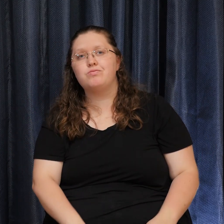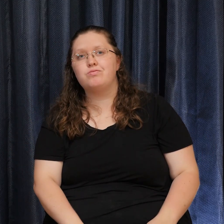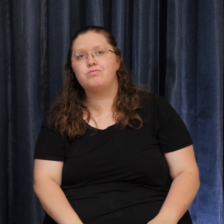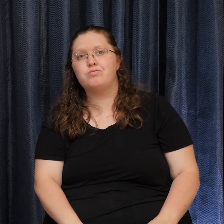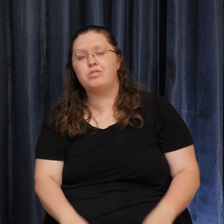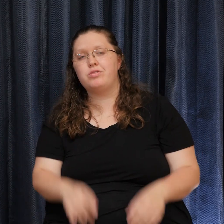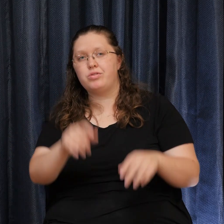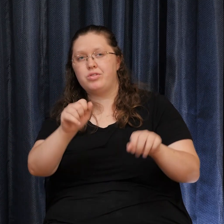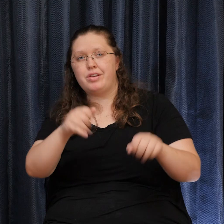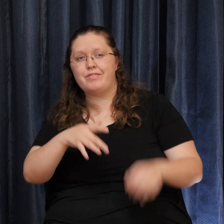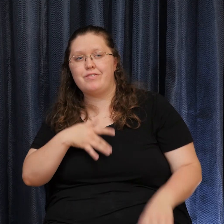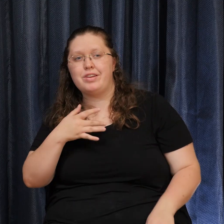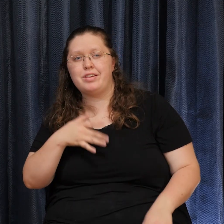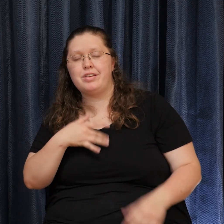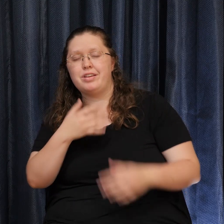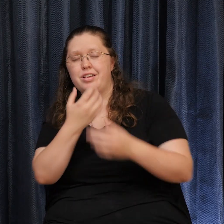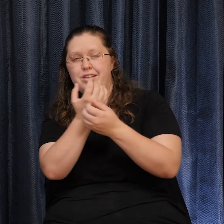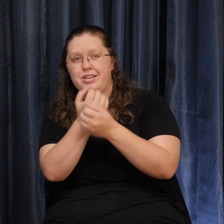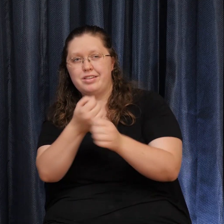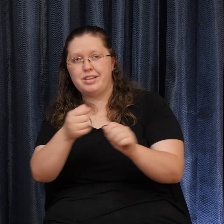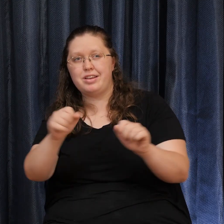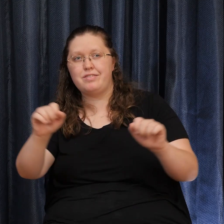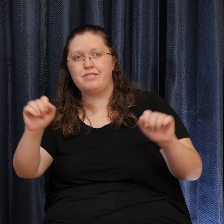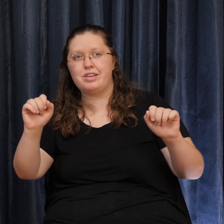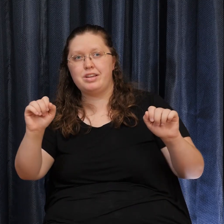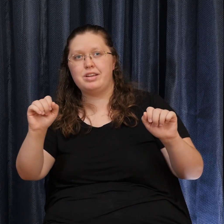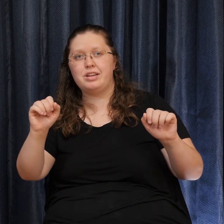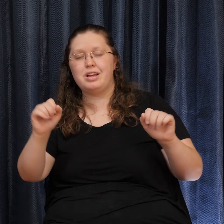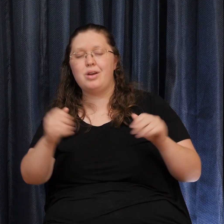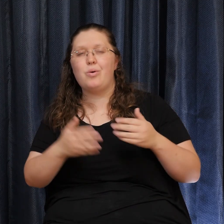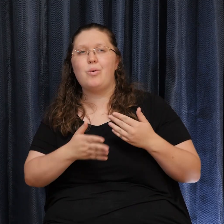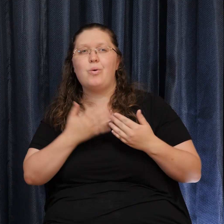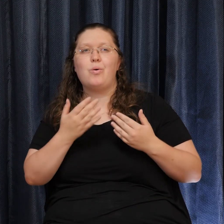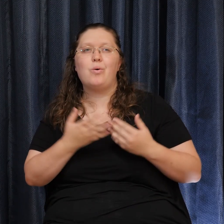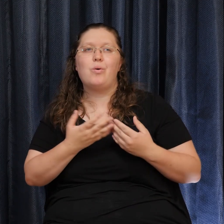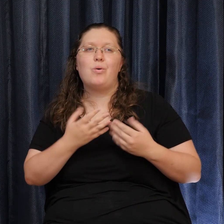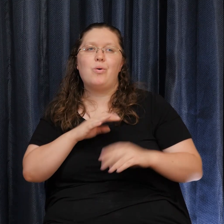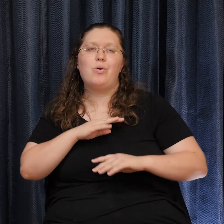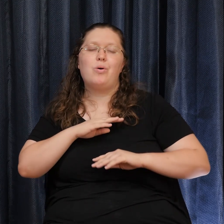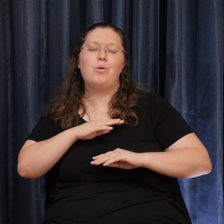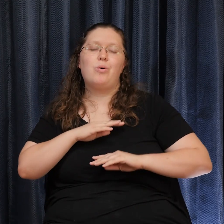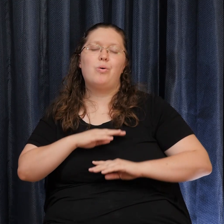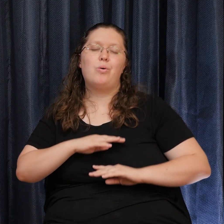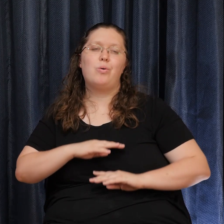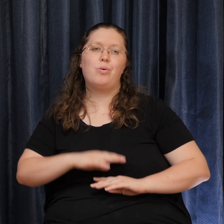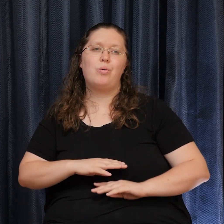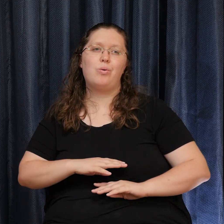safety And great ease And great light And great love